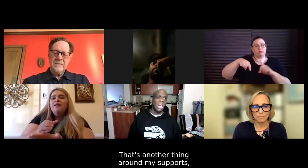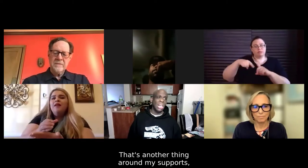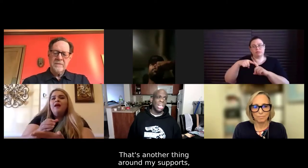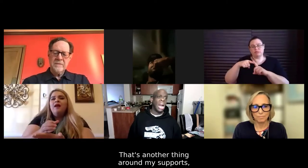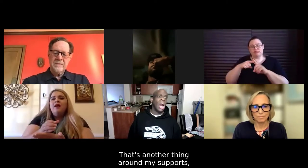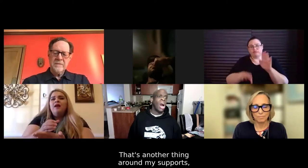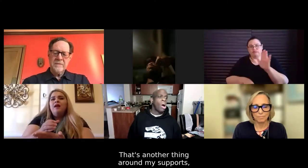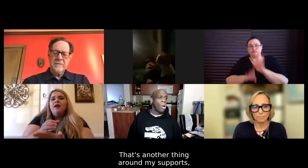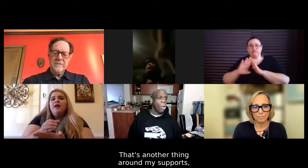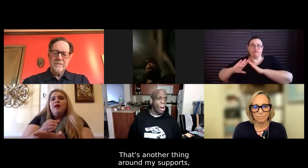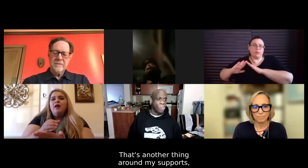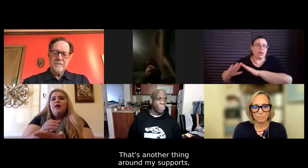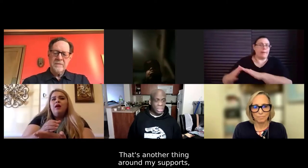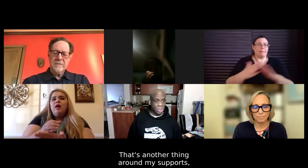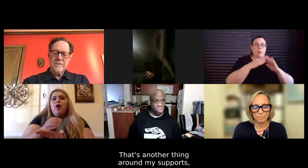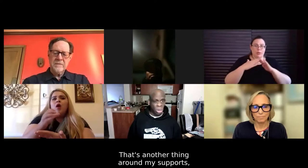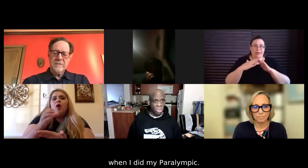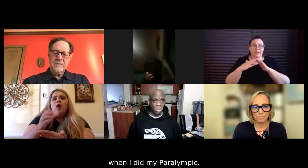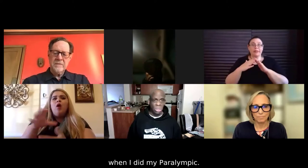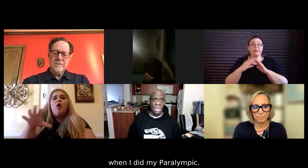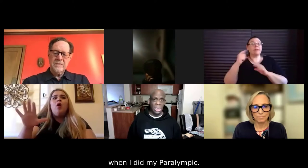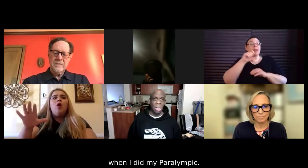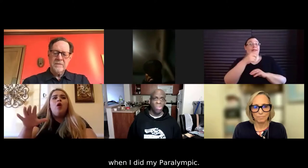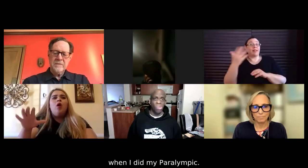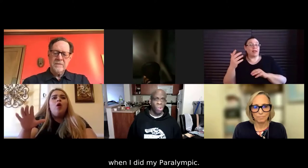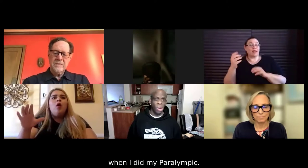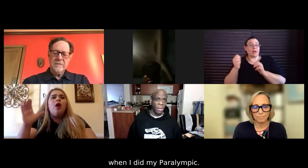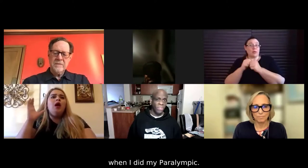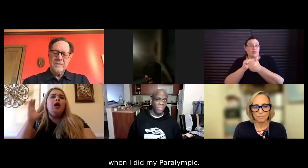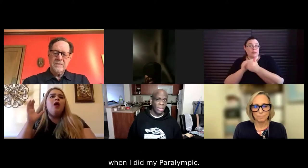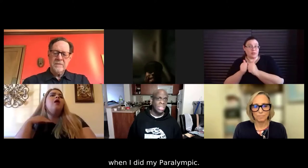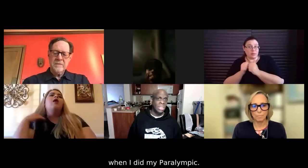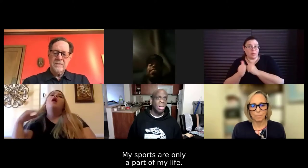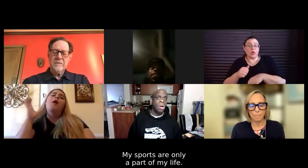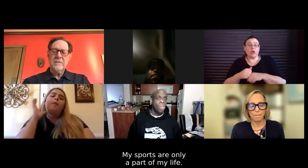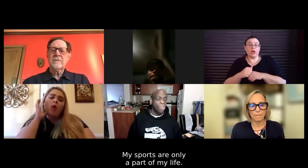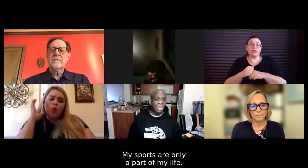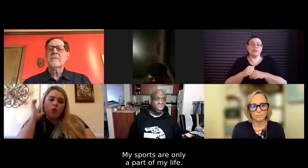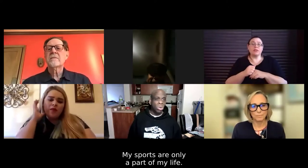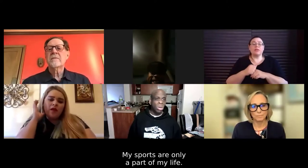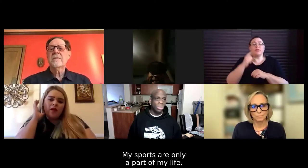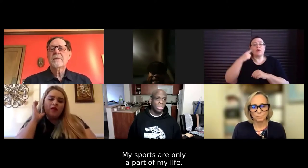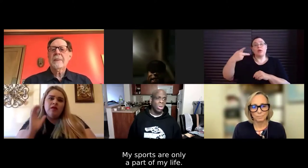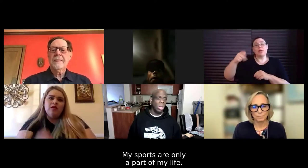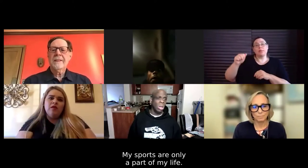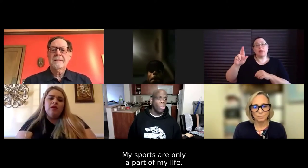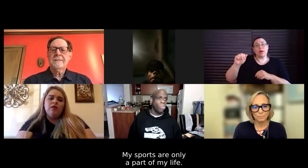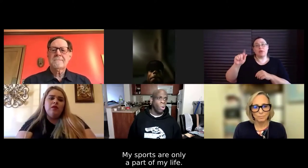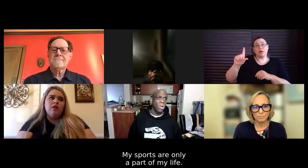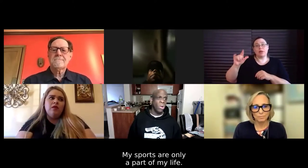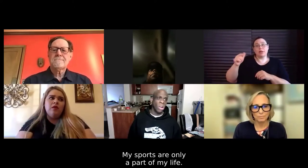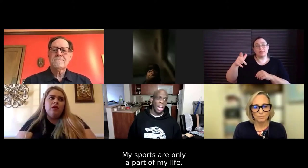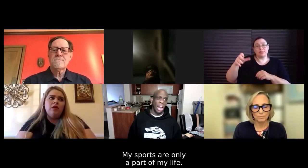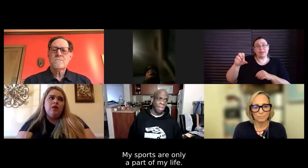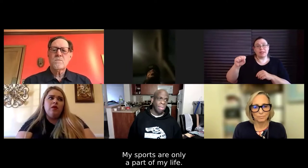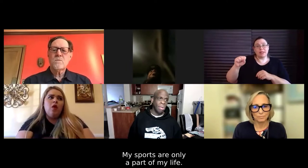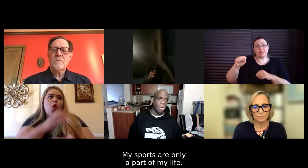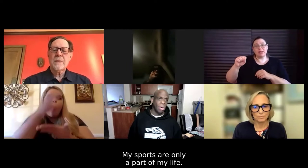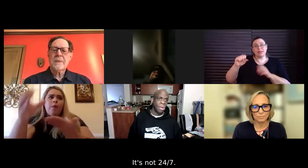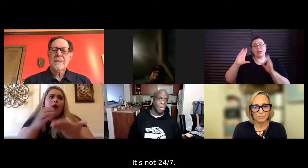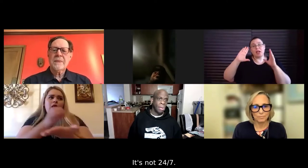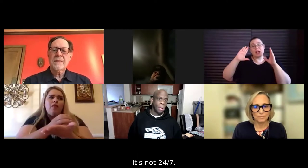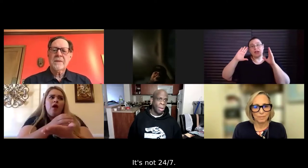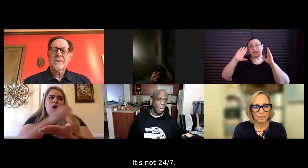That's another thing around my sports. When I did do the Olympics, my sports was only one part of my life.